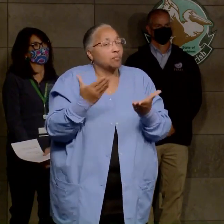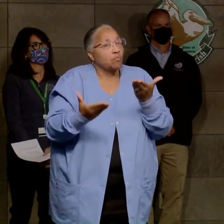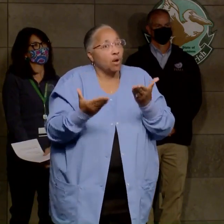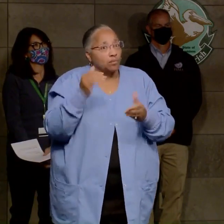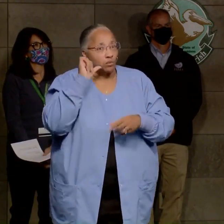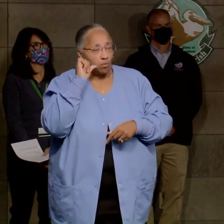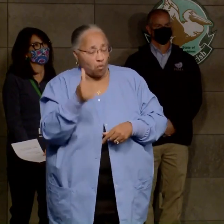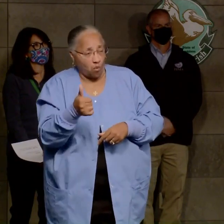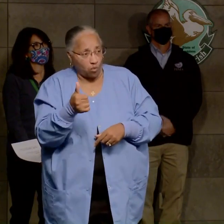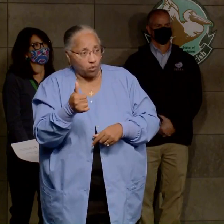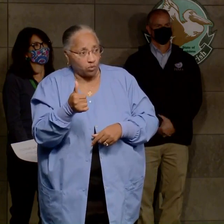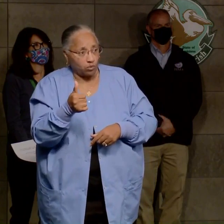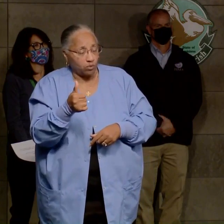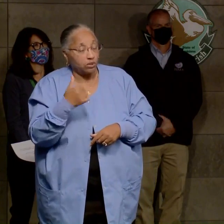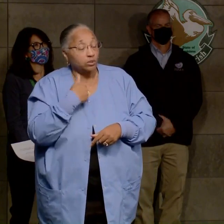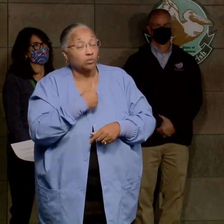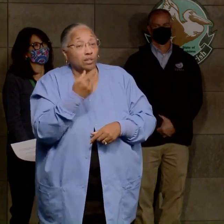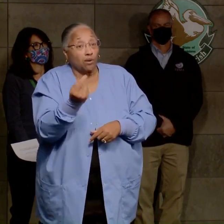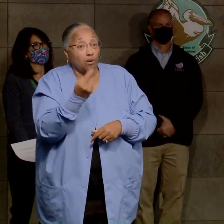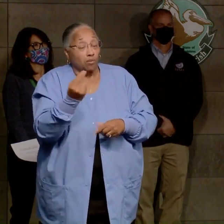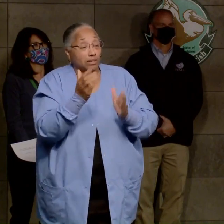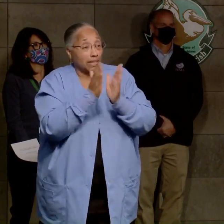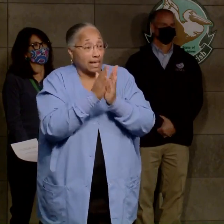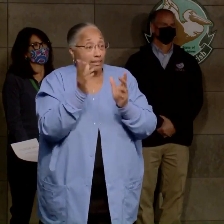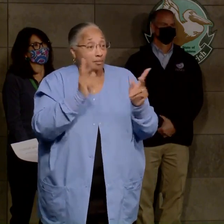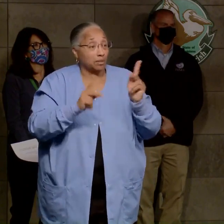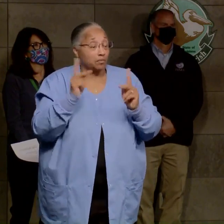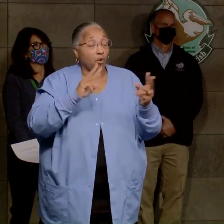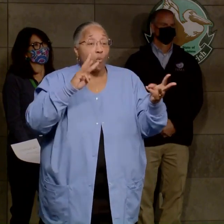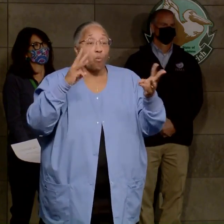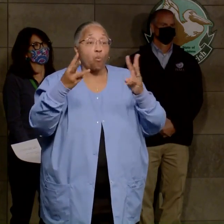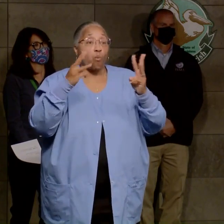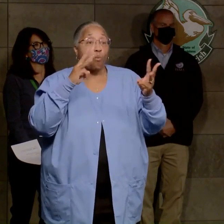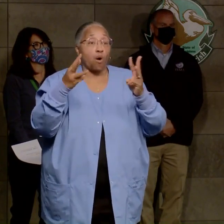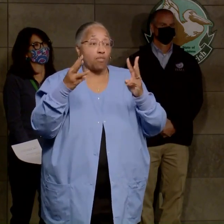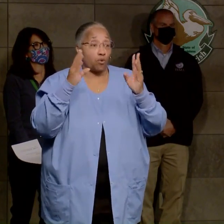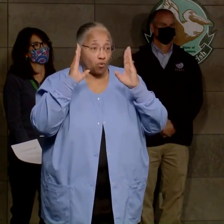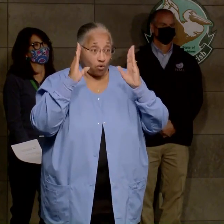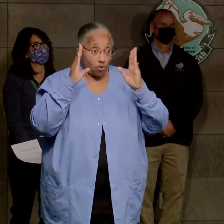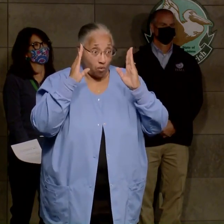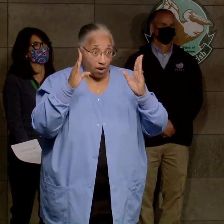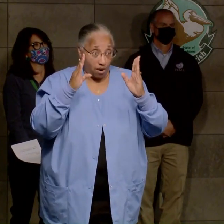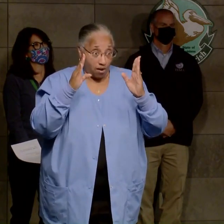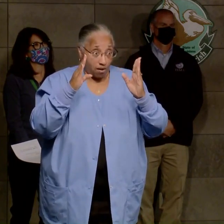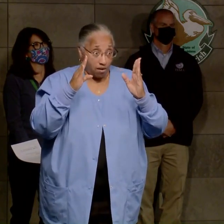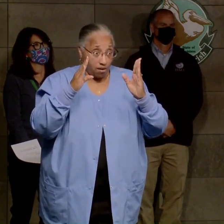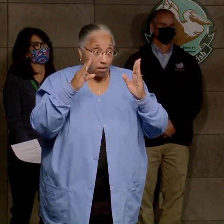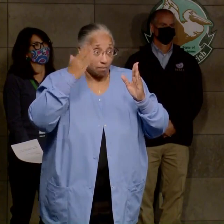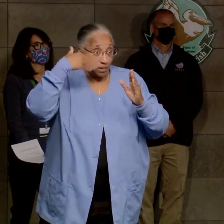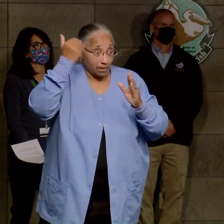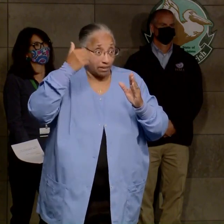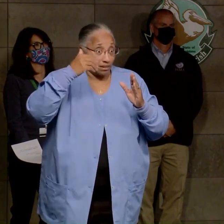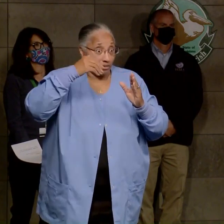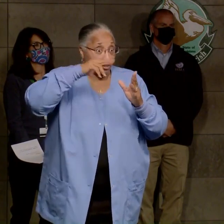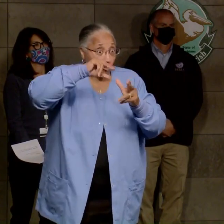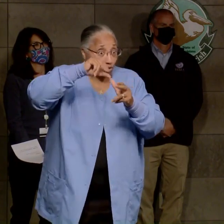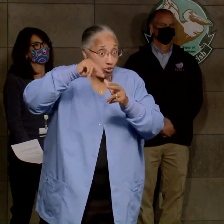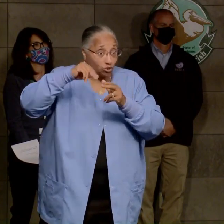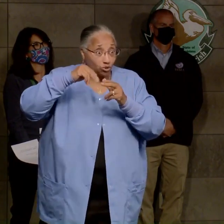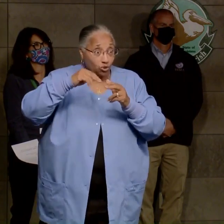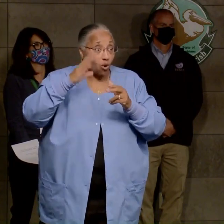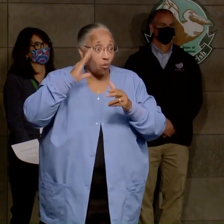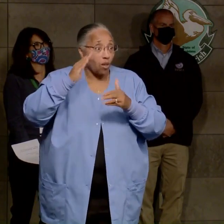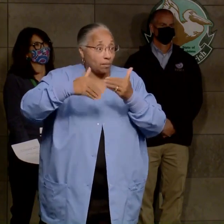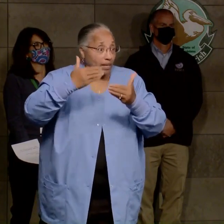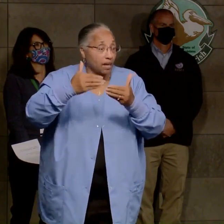And so we always ask people to be weather aware when a storm is approaching. We're going to ask voters to be paying attention